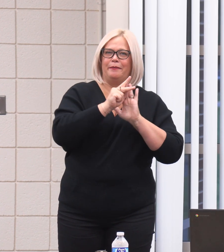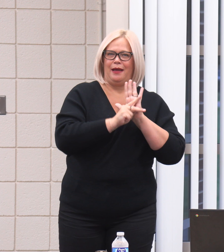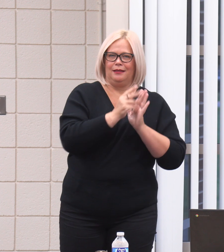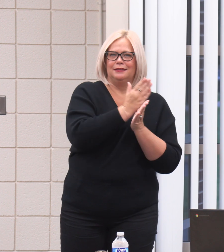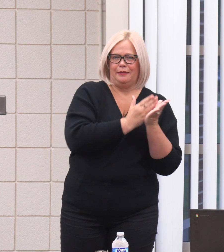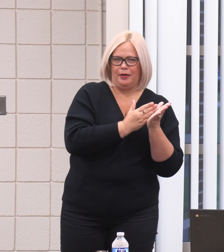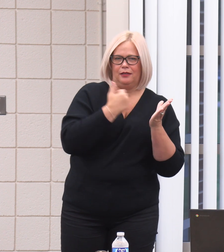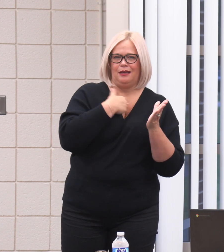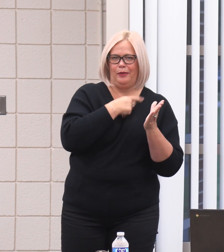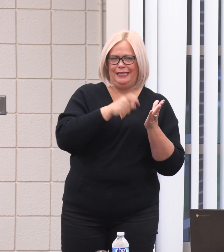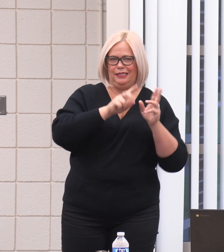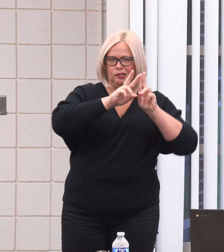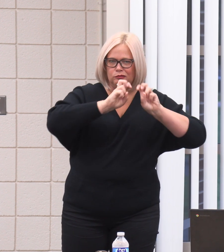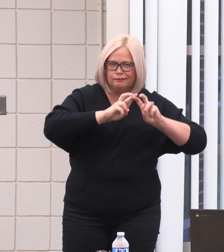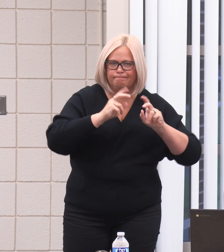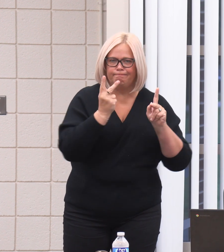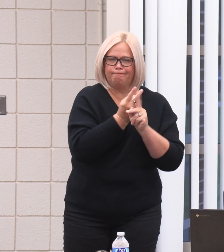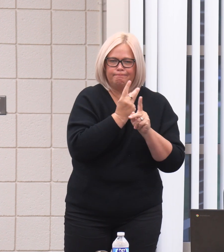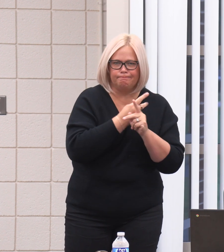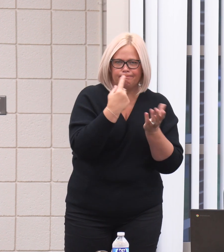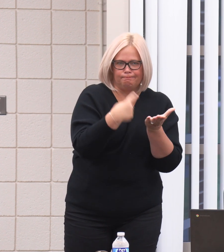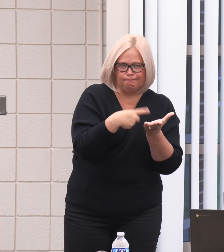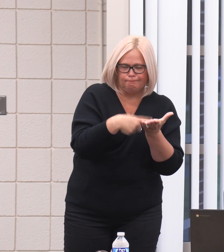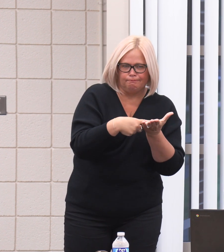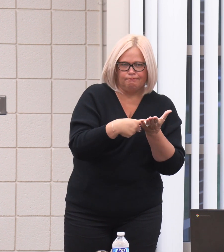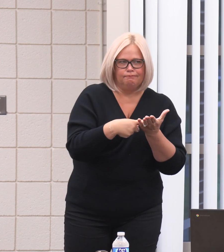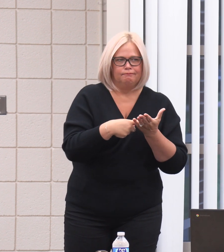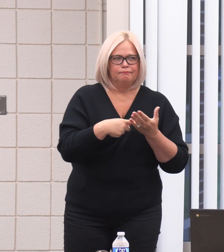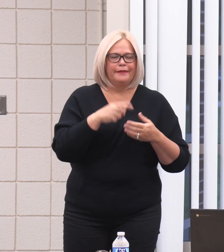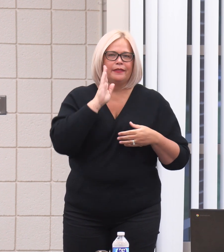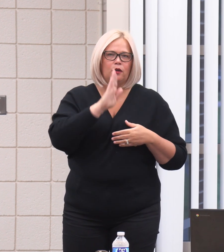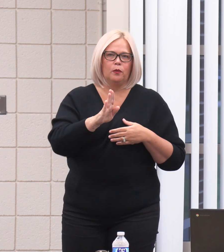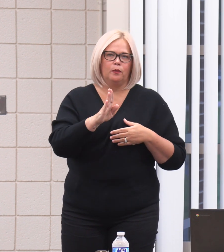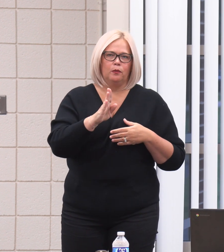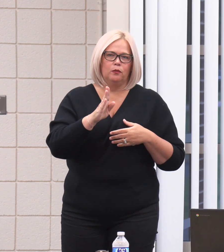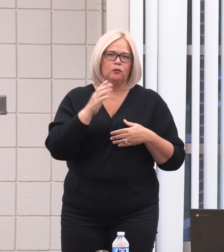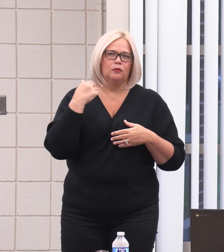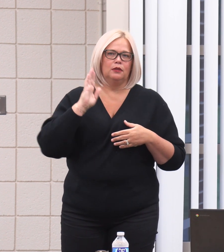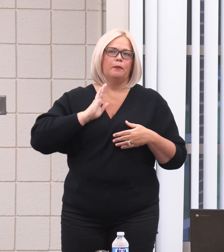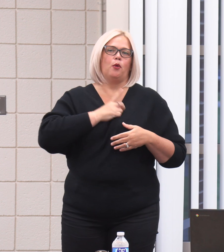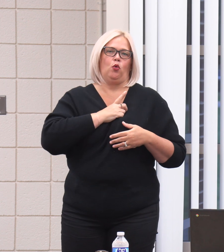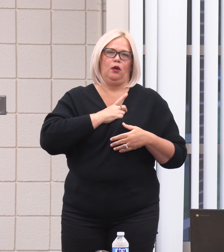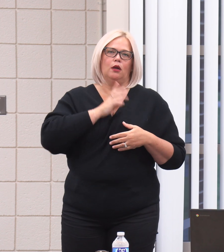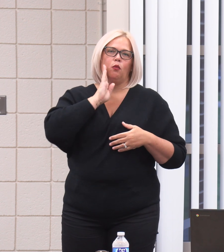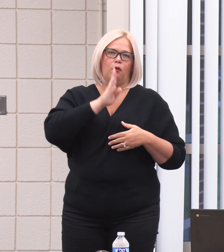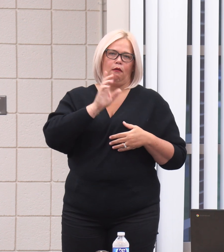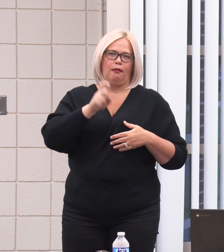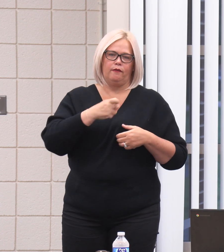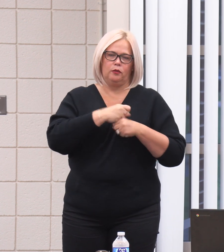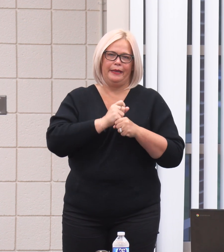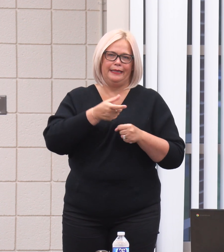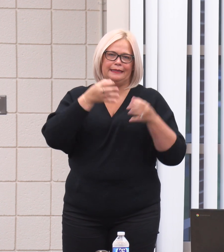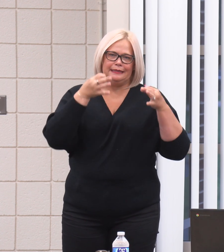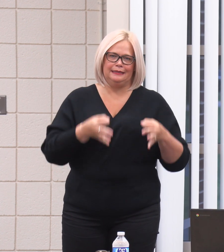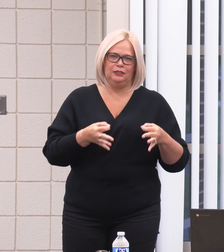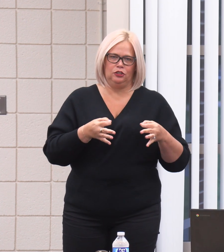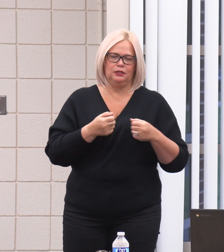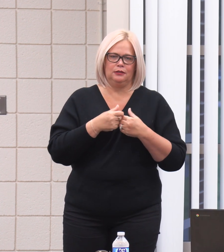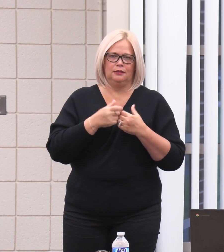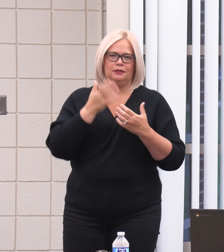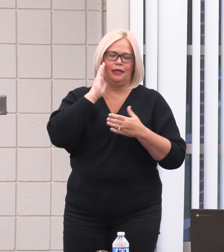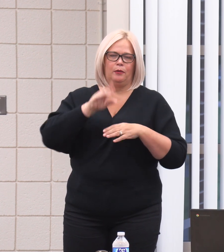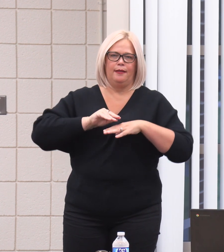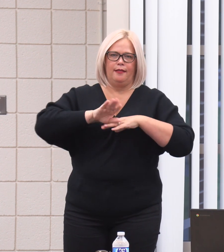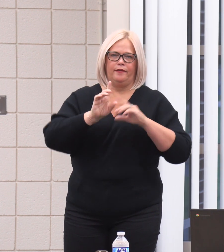probably have to look at. And, you know, there'll be some decision making on the board's part of decision making at the district level.